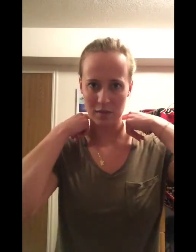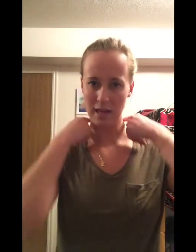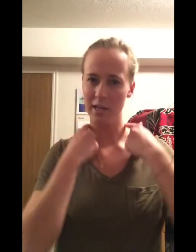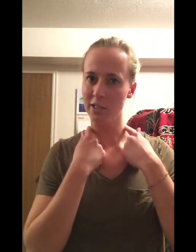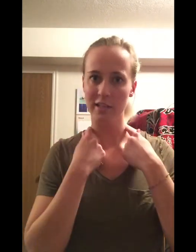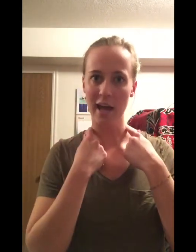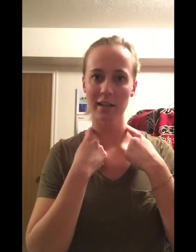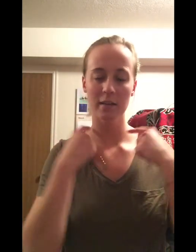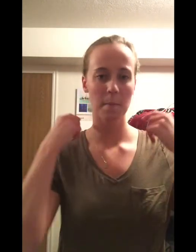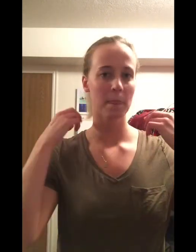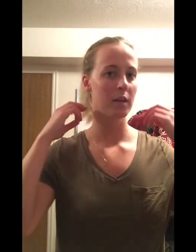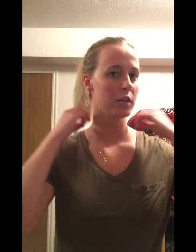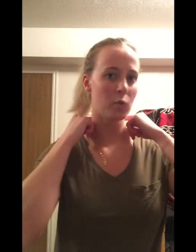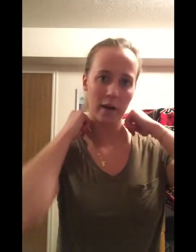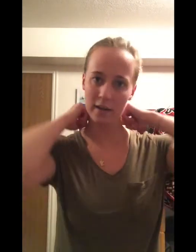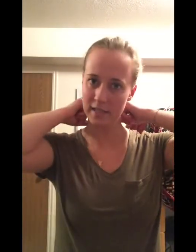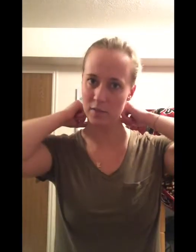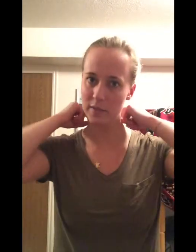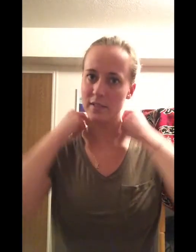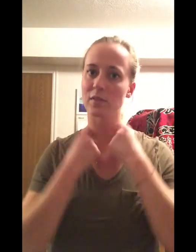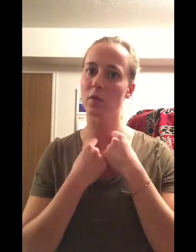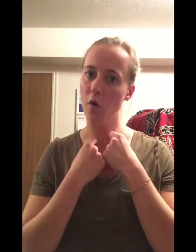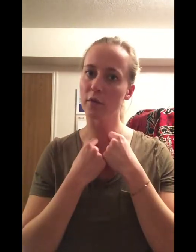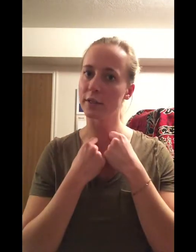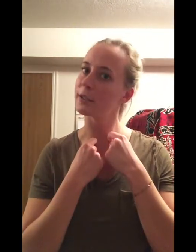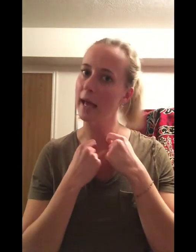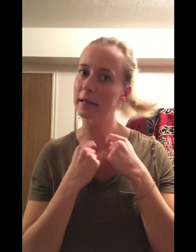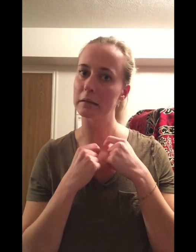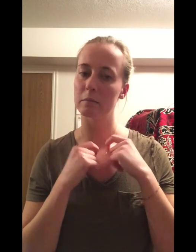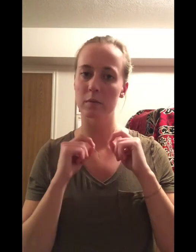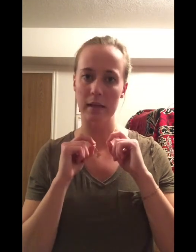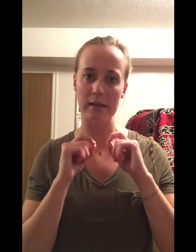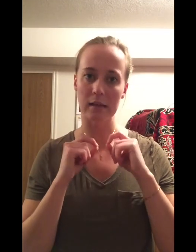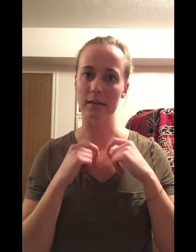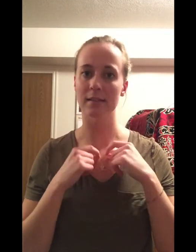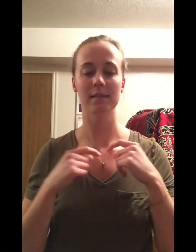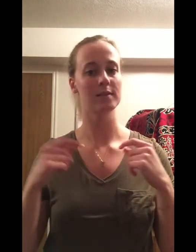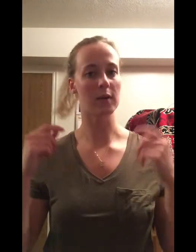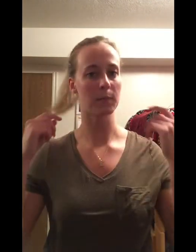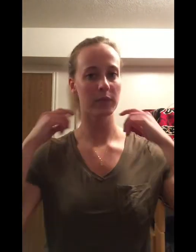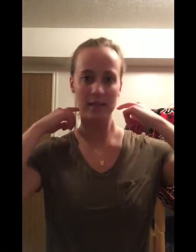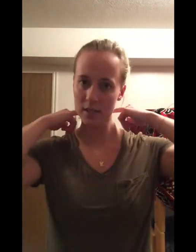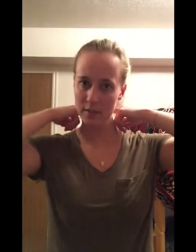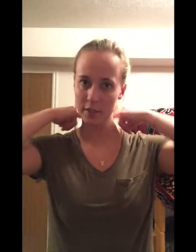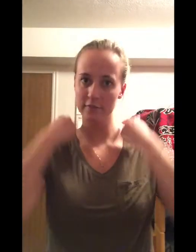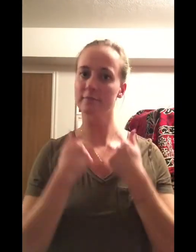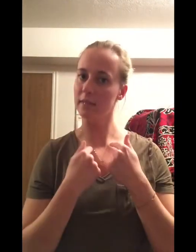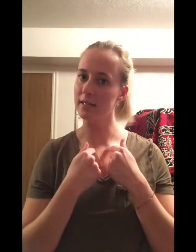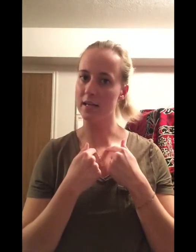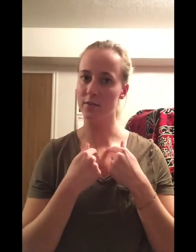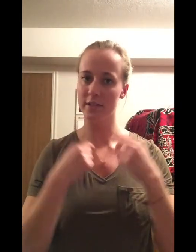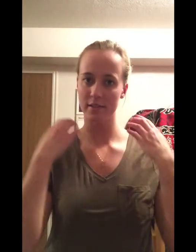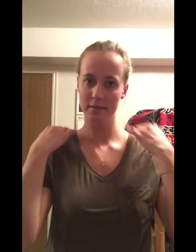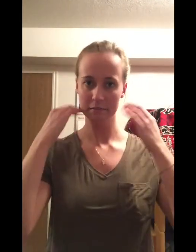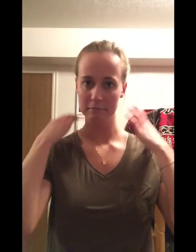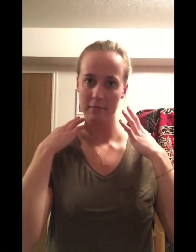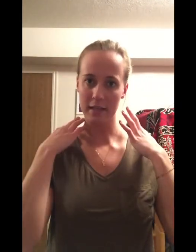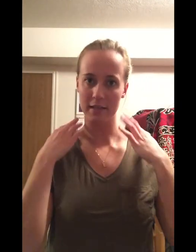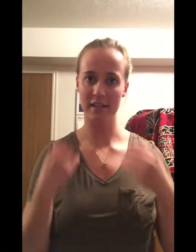with kind of your neck. You wear accessories over your neck like a necklace. So accessory nerve, accessories, kind of this